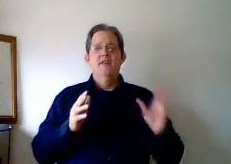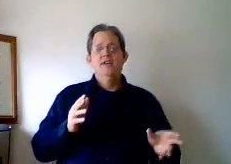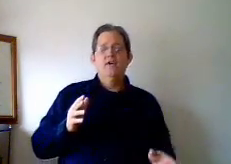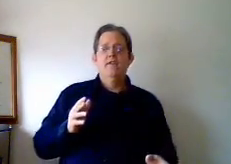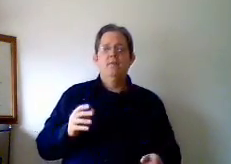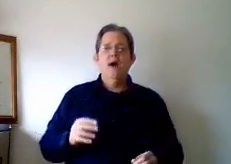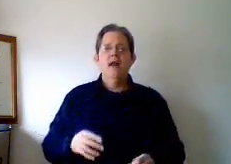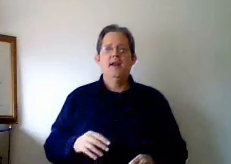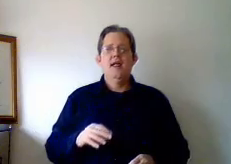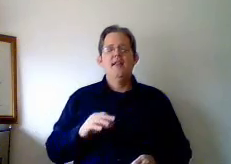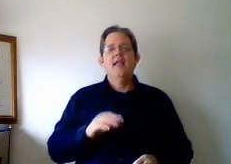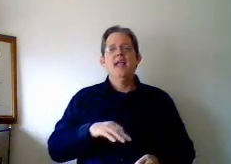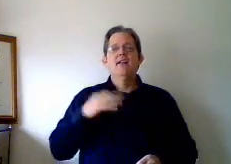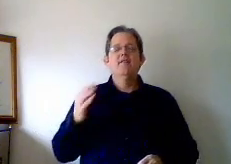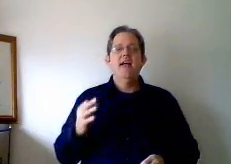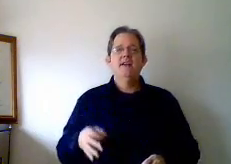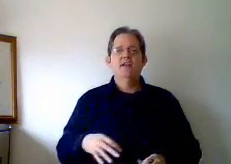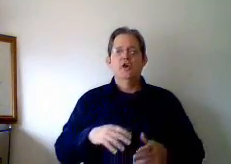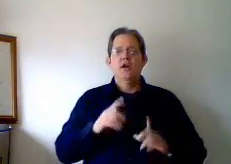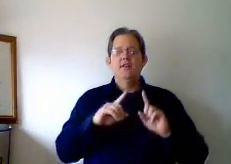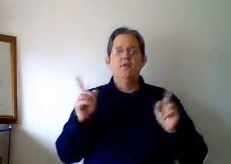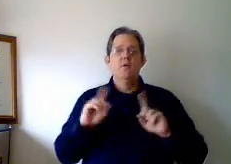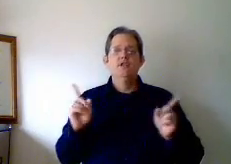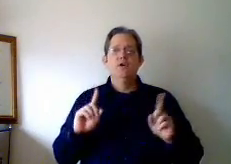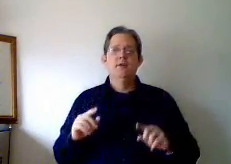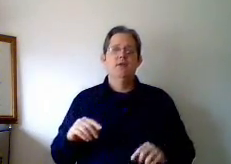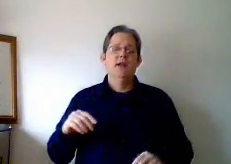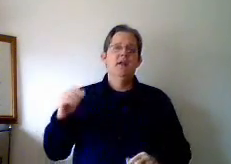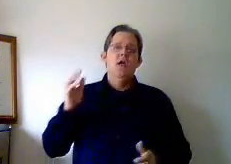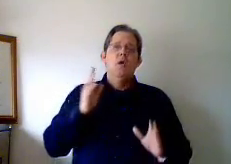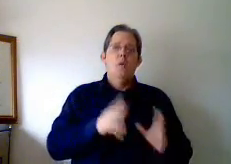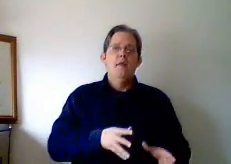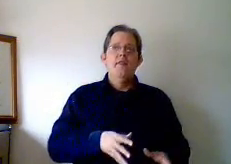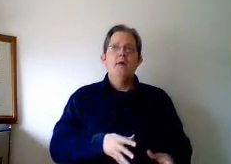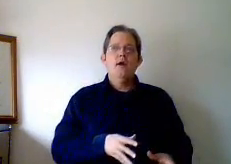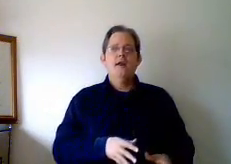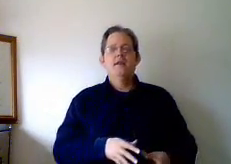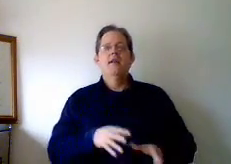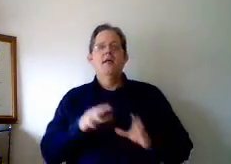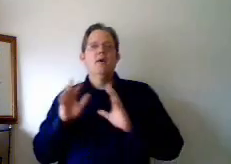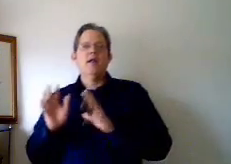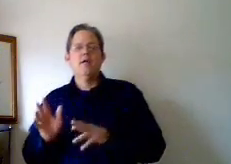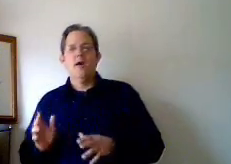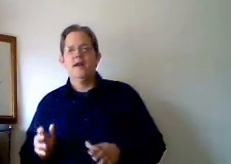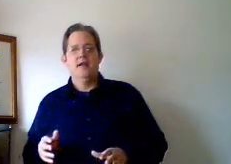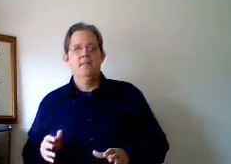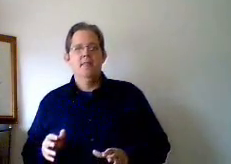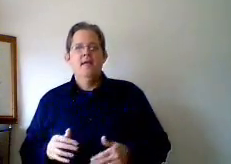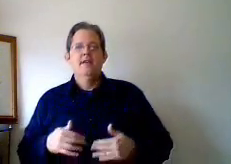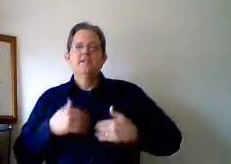feature of their product and they gave an advantage or a differential between what their product did and what another product did. This